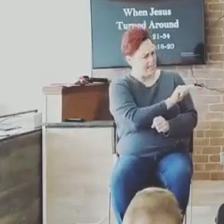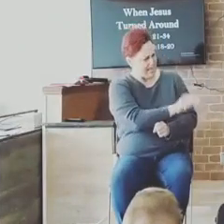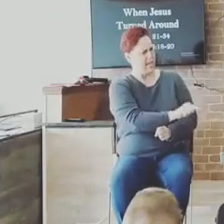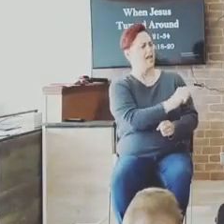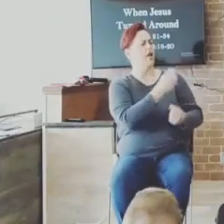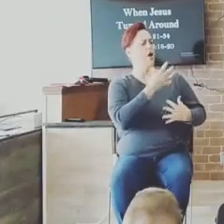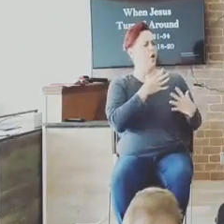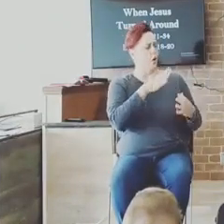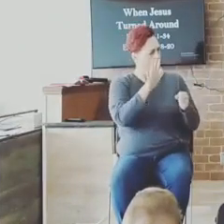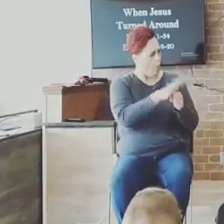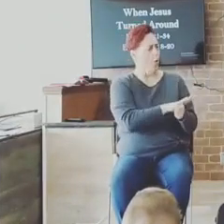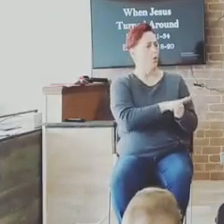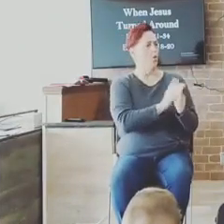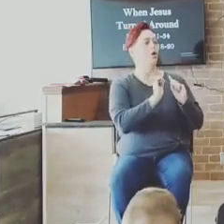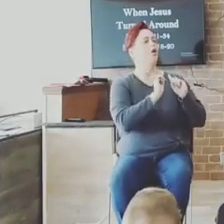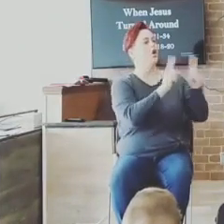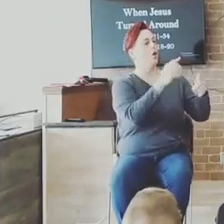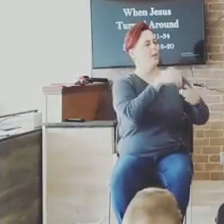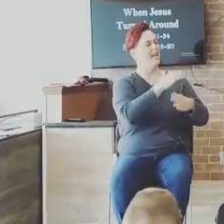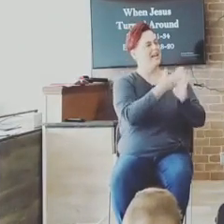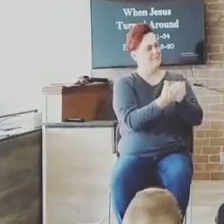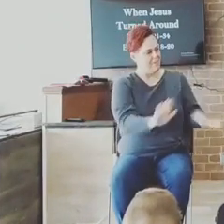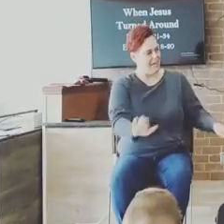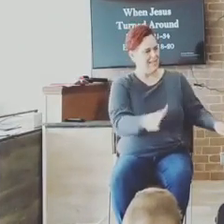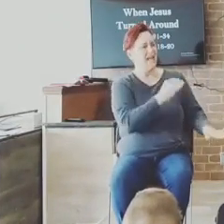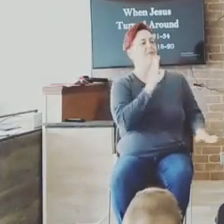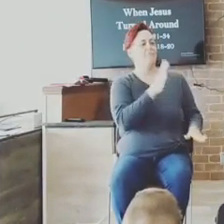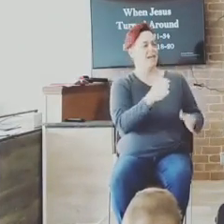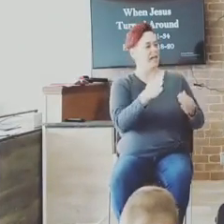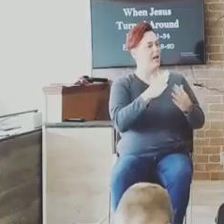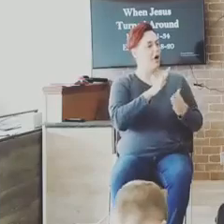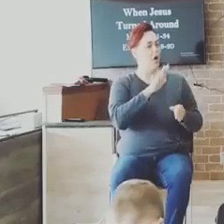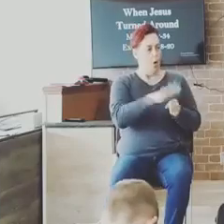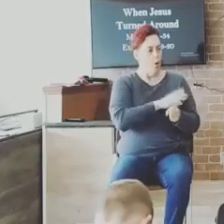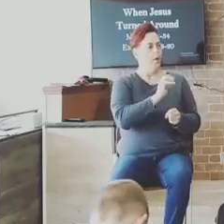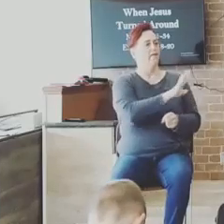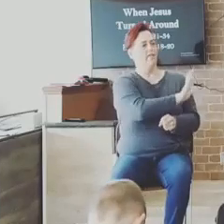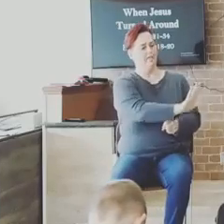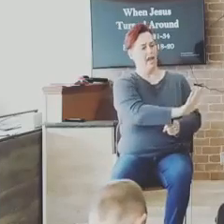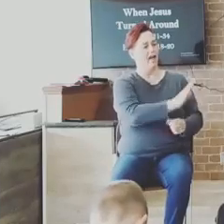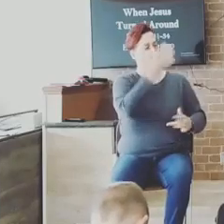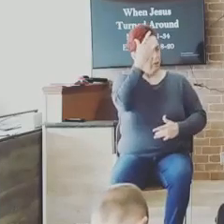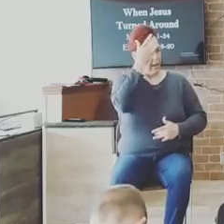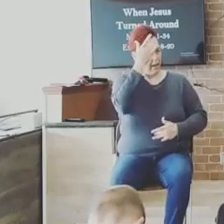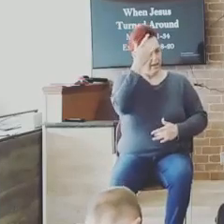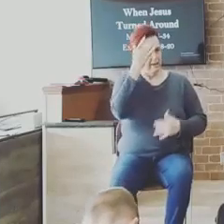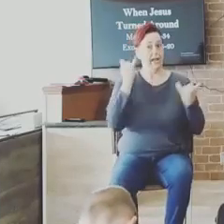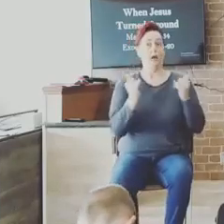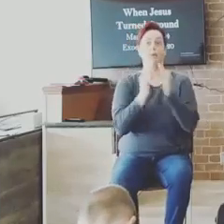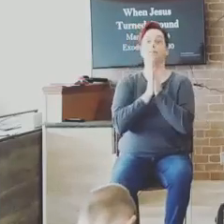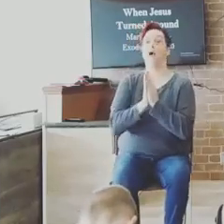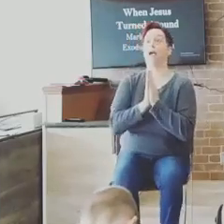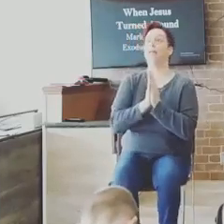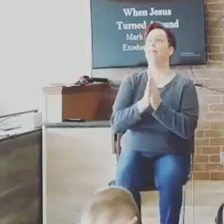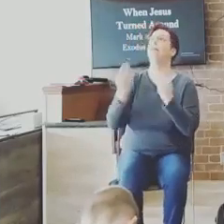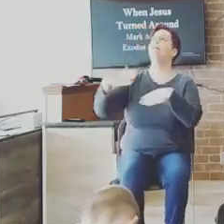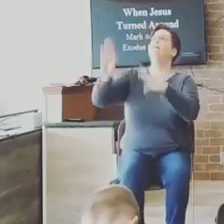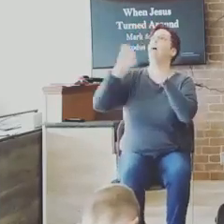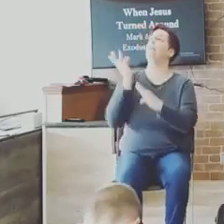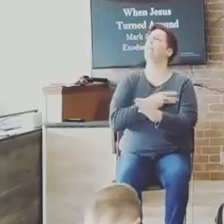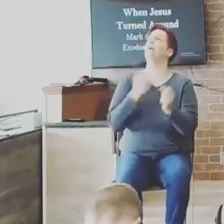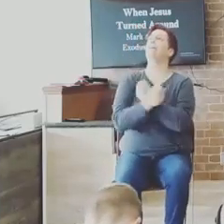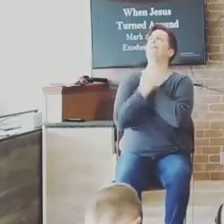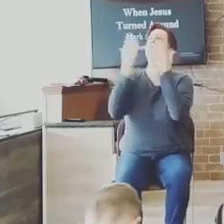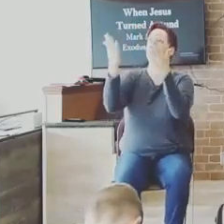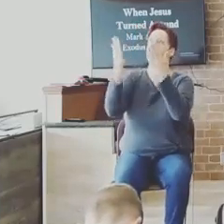peace and be whole of thy pleasure. pray. Father, we love you. And Lord, I just want to thank you for who you are.